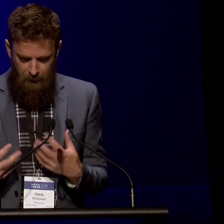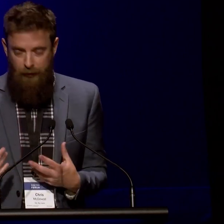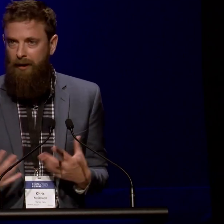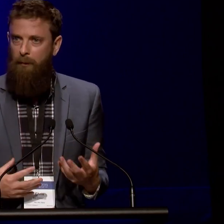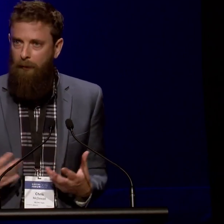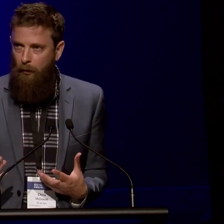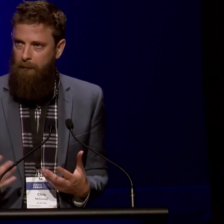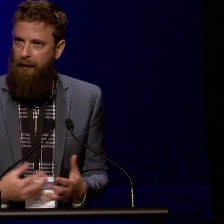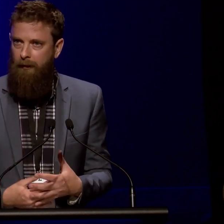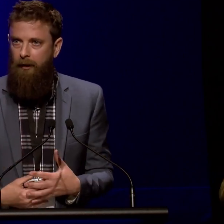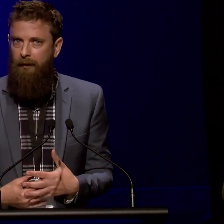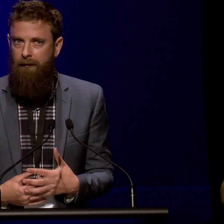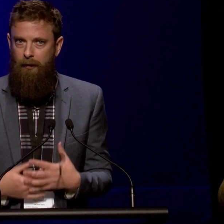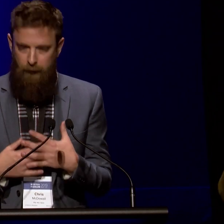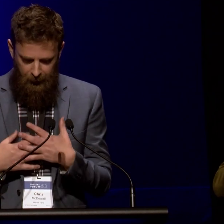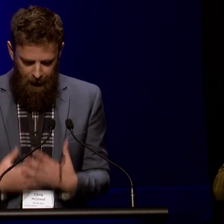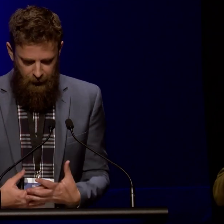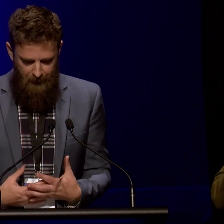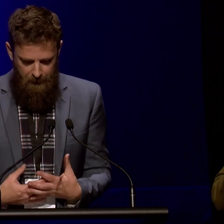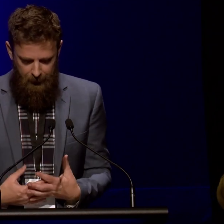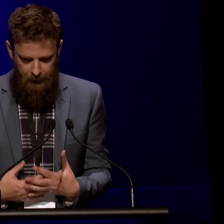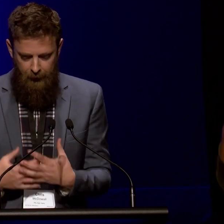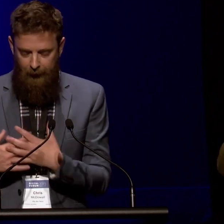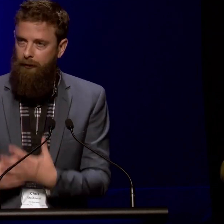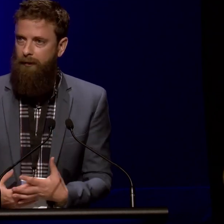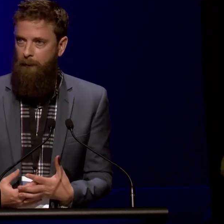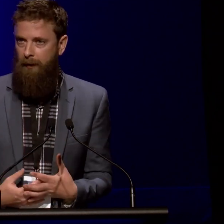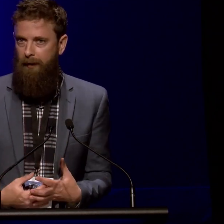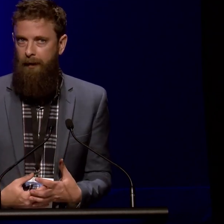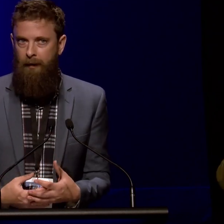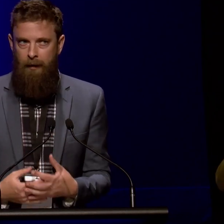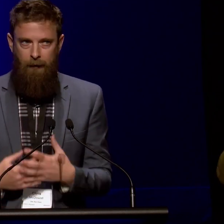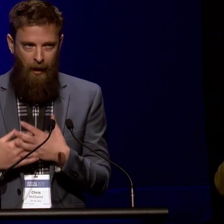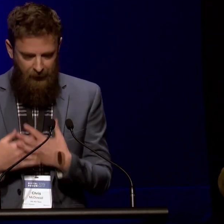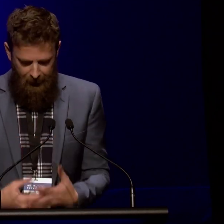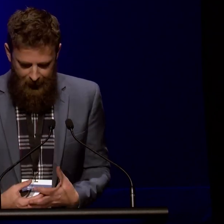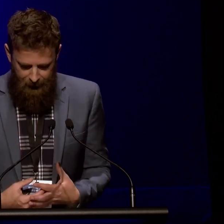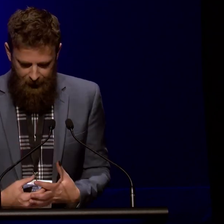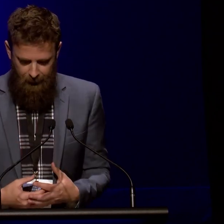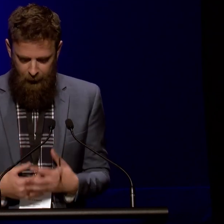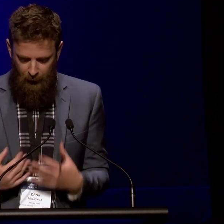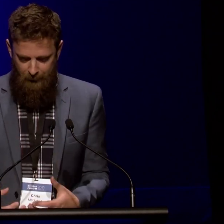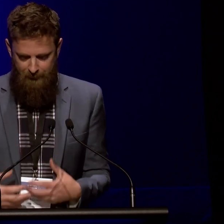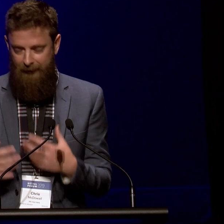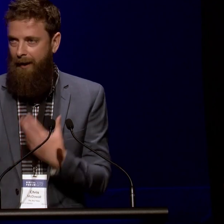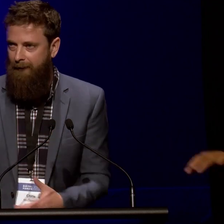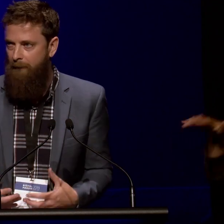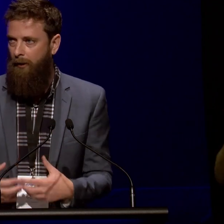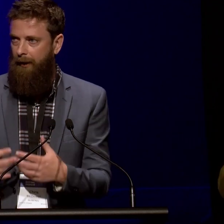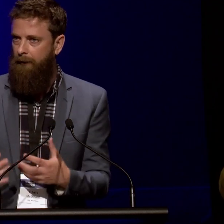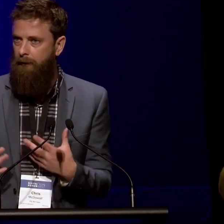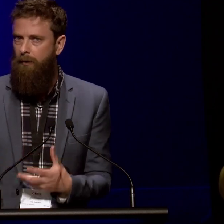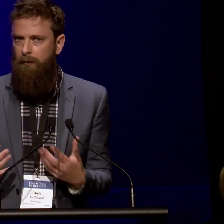The projects were broad, but they included things like cultural heritage mapping, land use capability, environmental accounting, soil mapping,